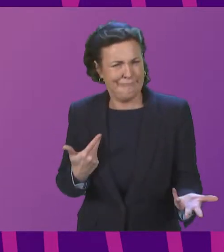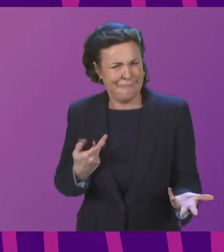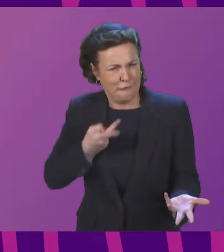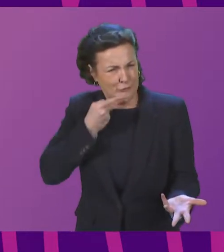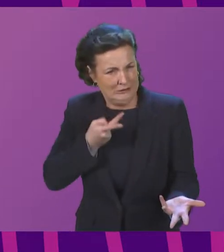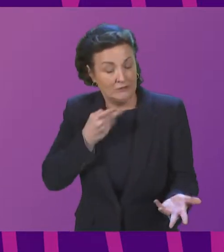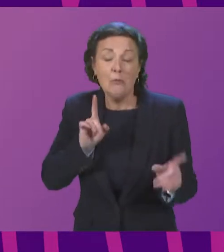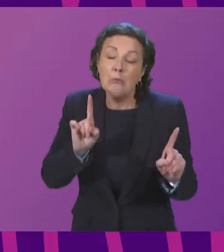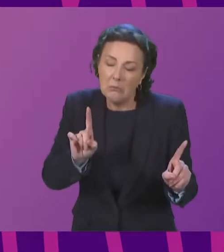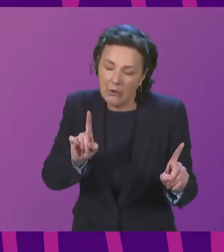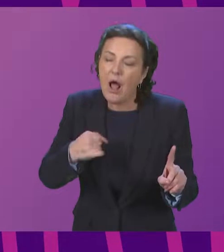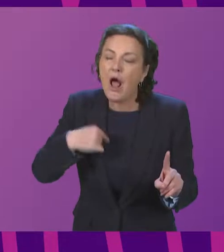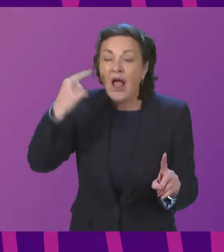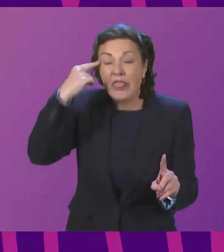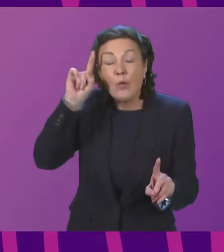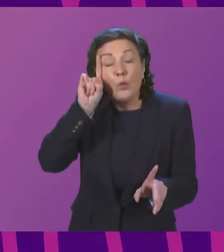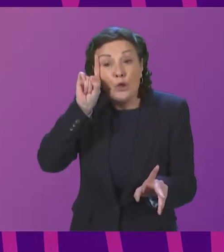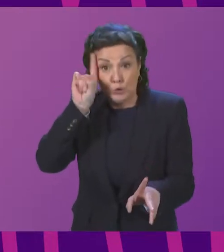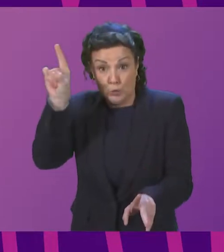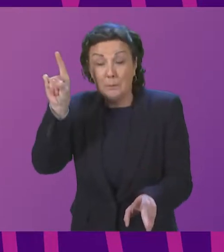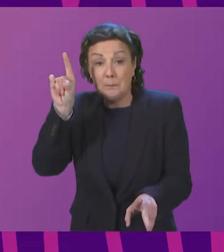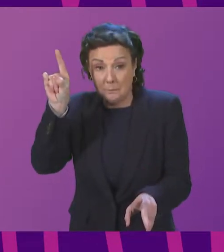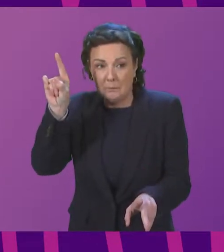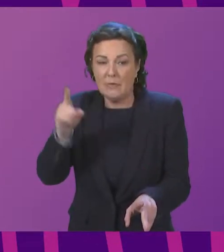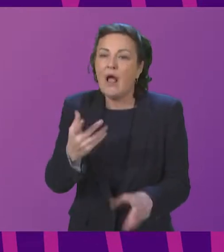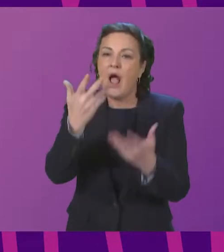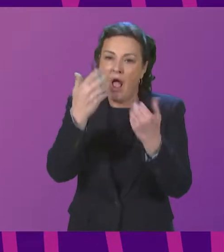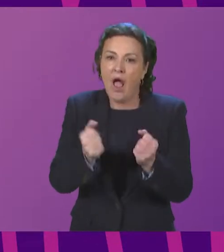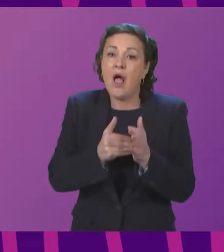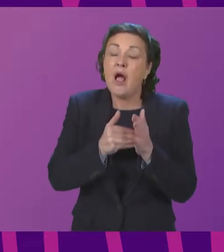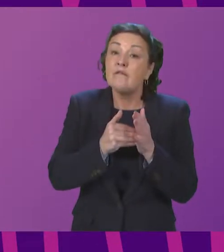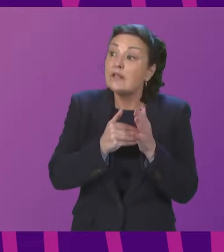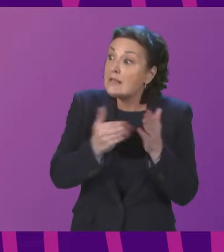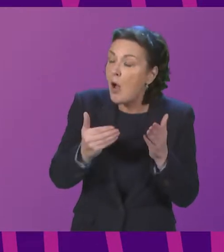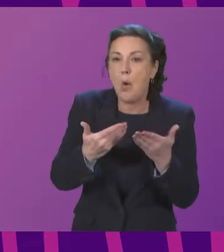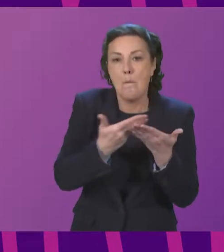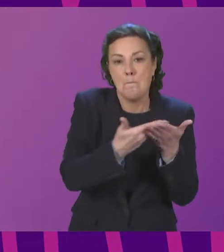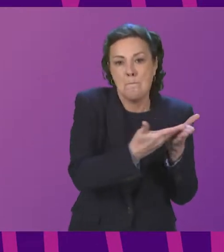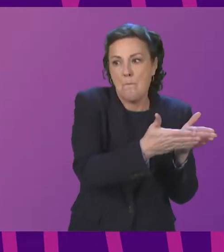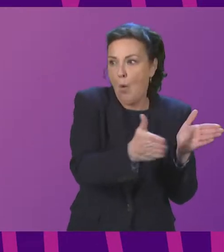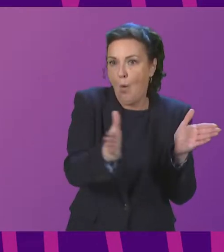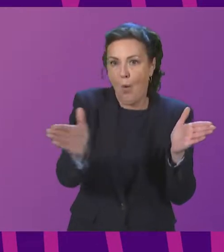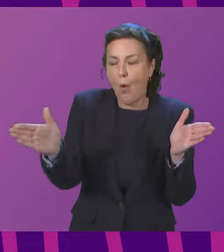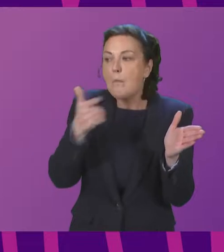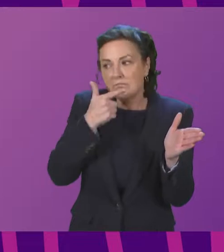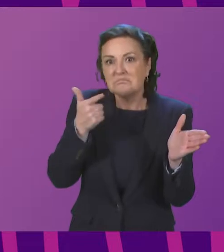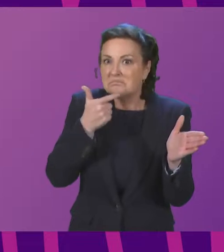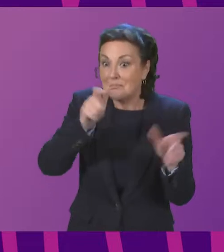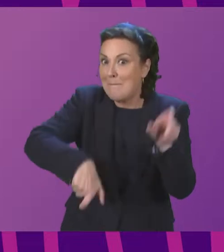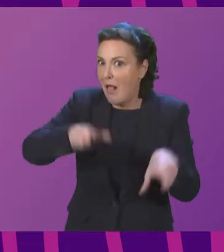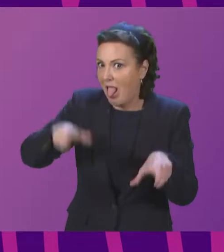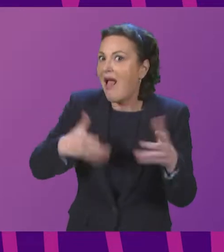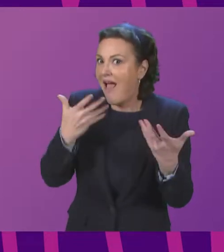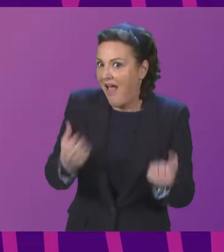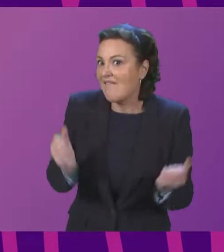assume is that there is now a broader body of men who have concerns but i would like to say that i am